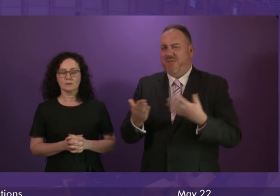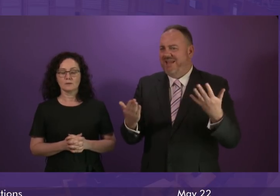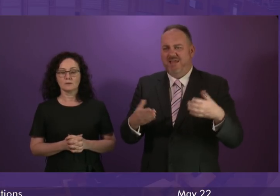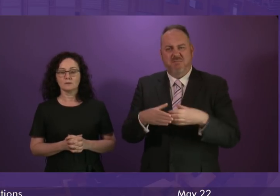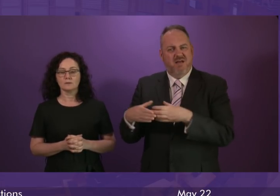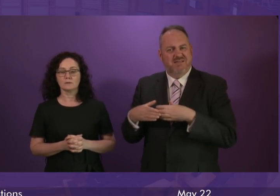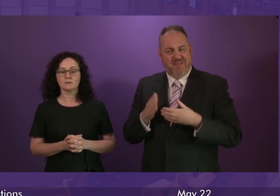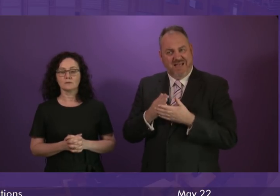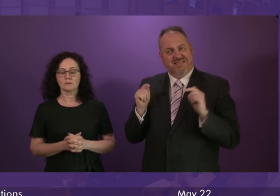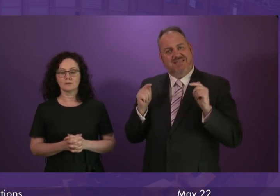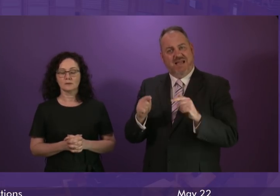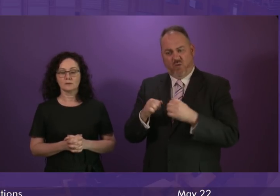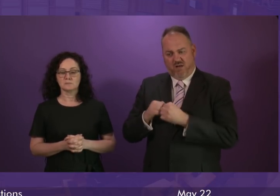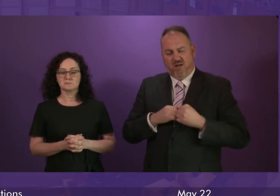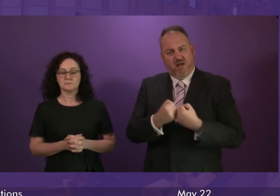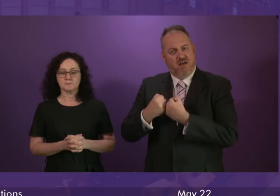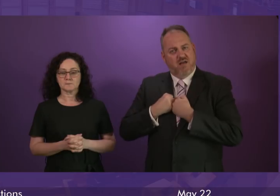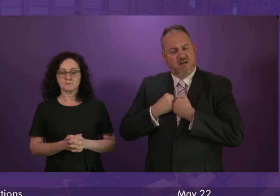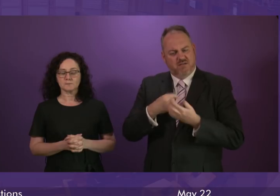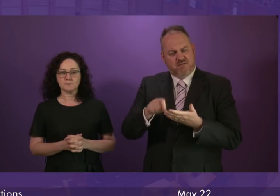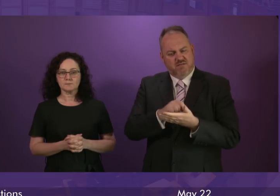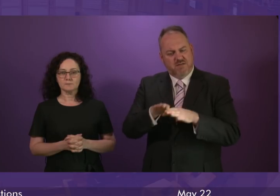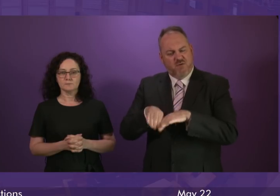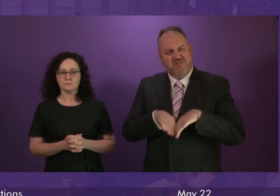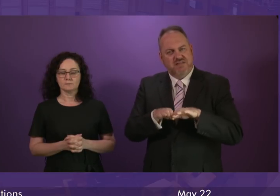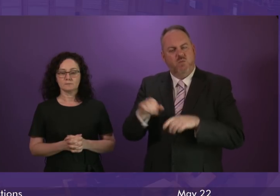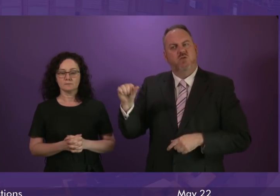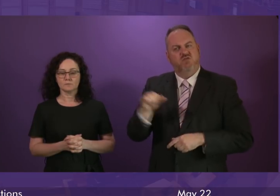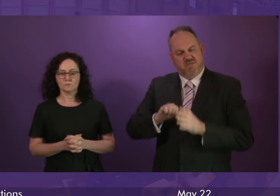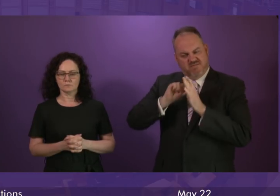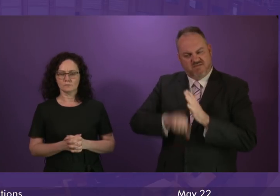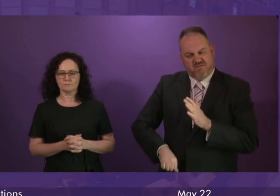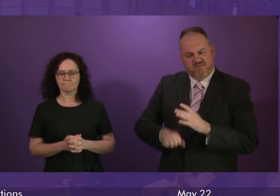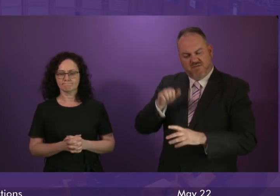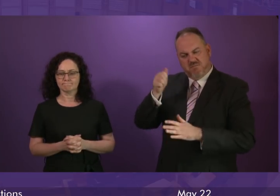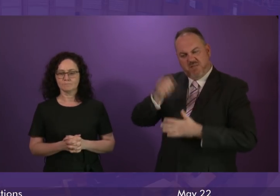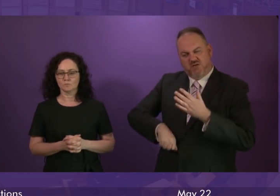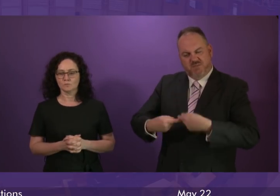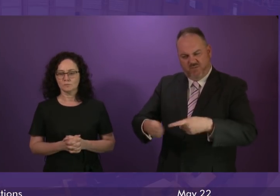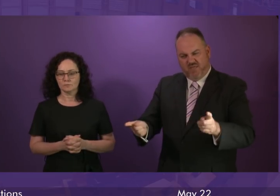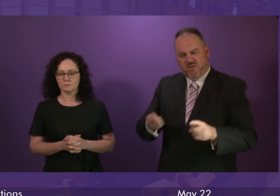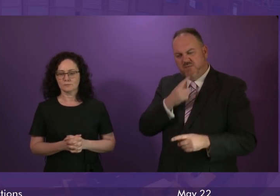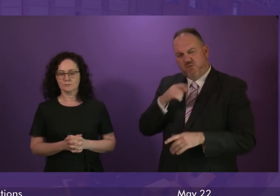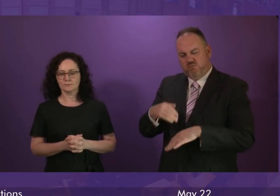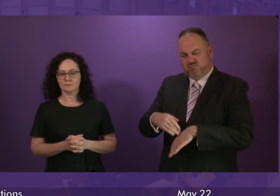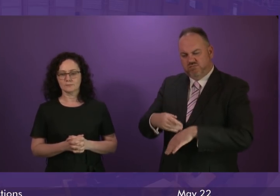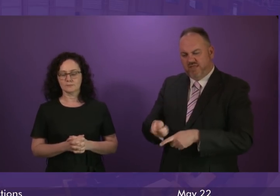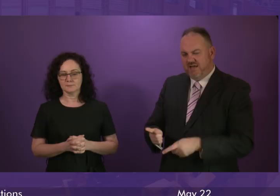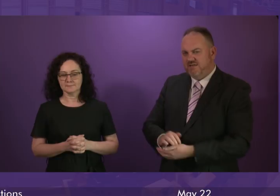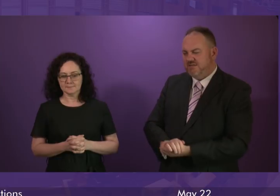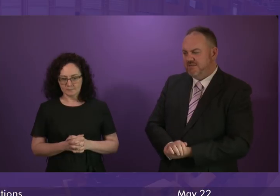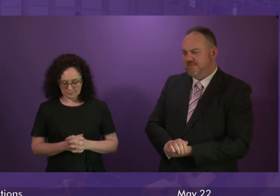is an attack on our very democracy and must be met with robust and decisive action? First minister.